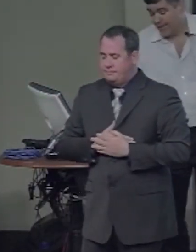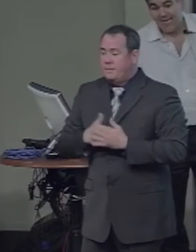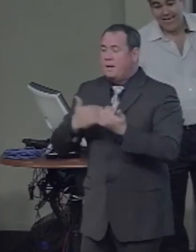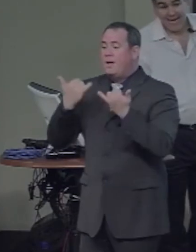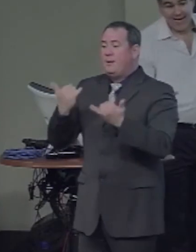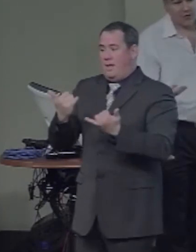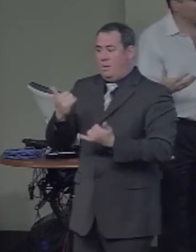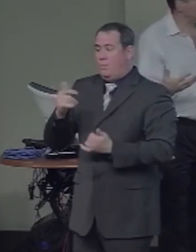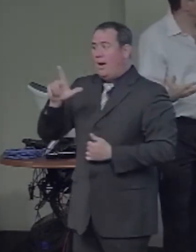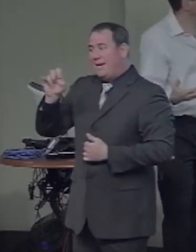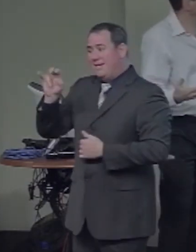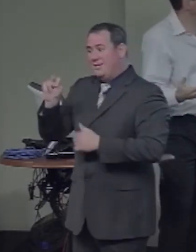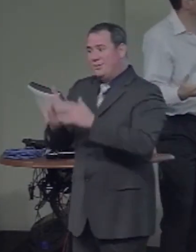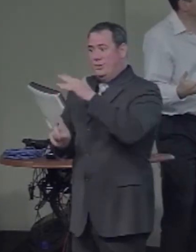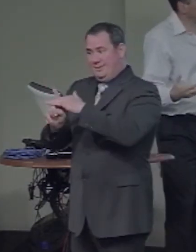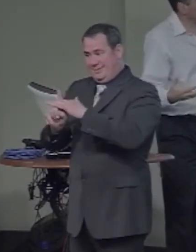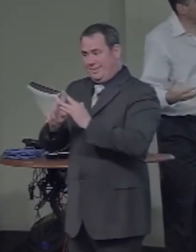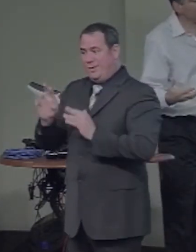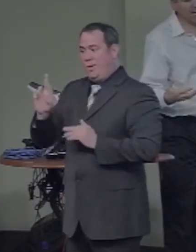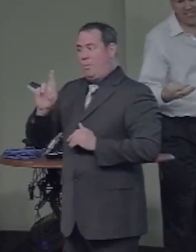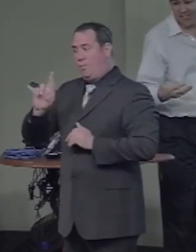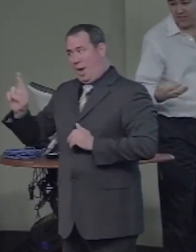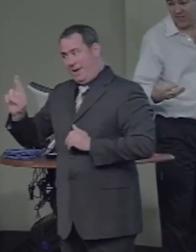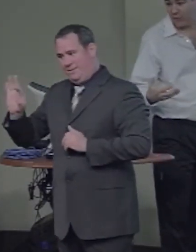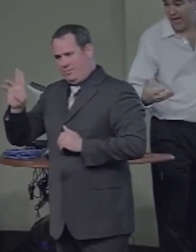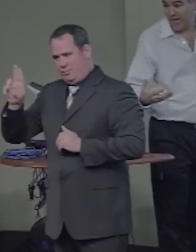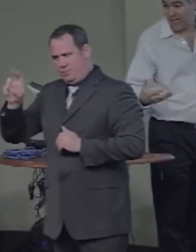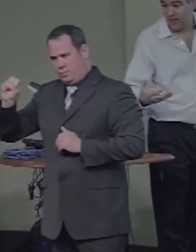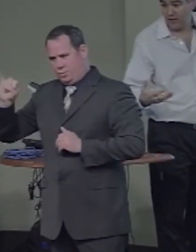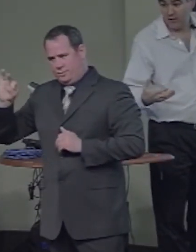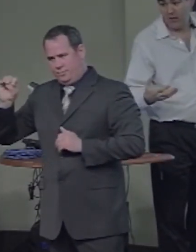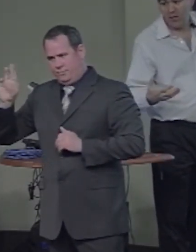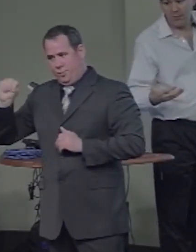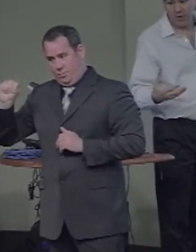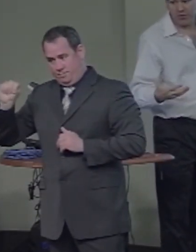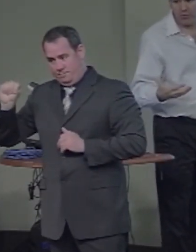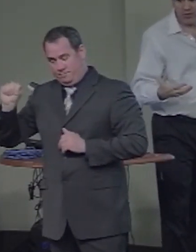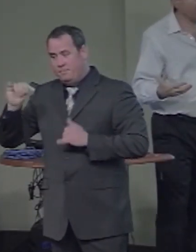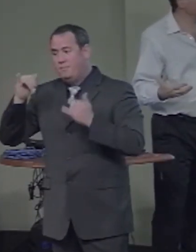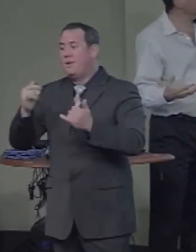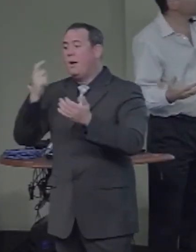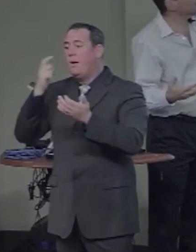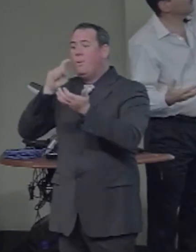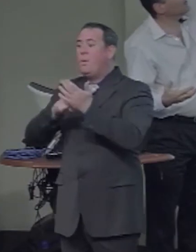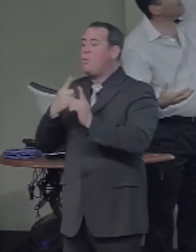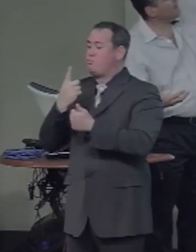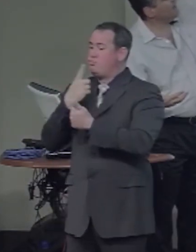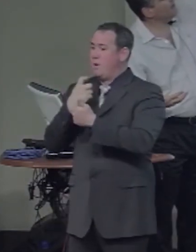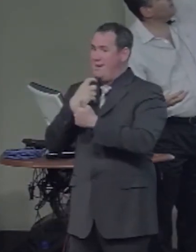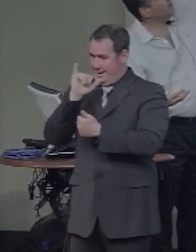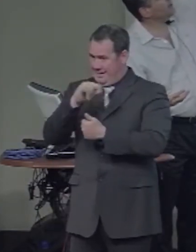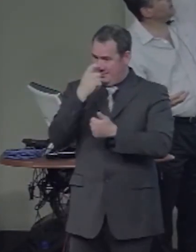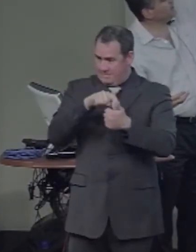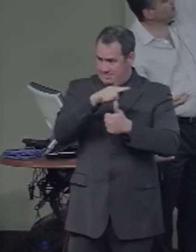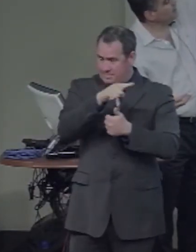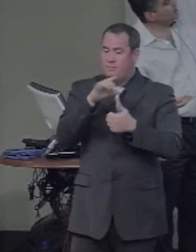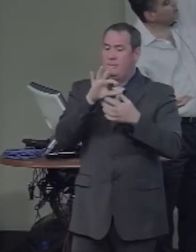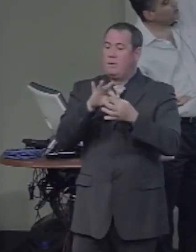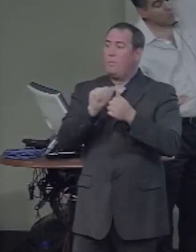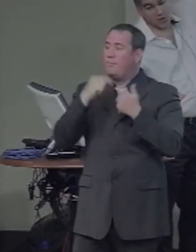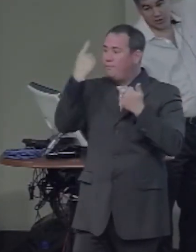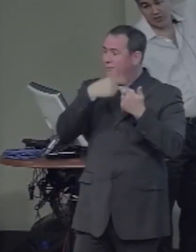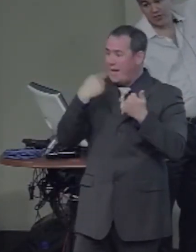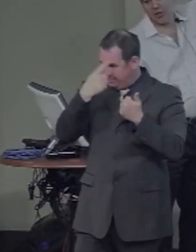now central lesions impair faces, in red, much more than the others. Although, again, in parallel,